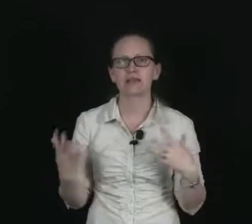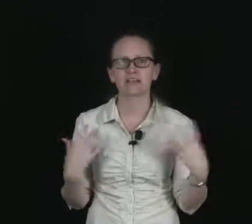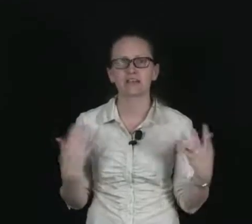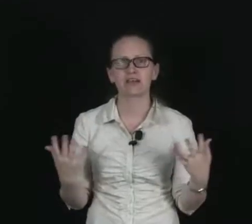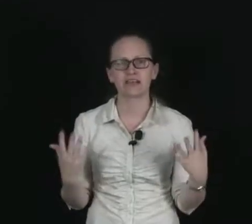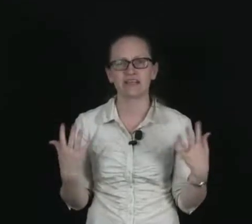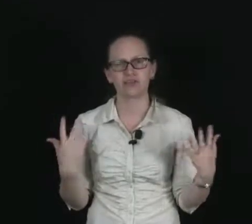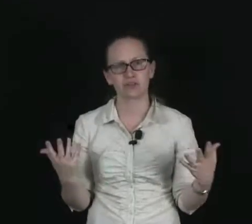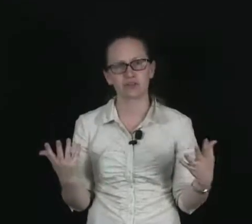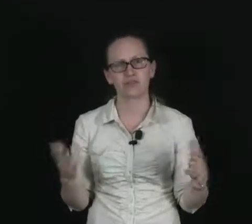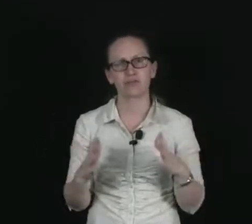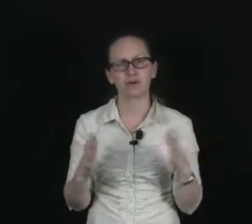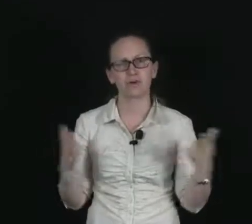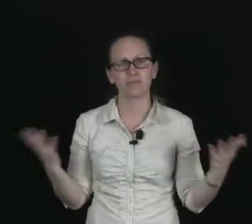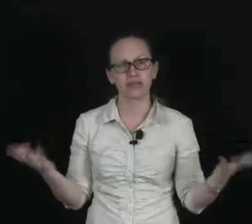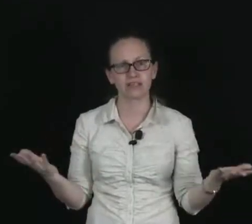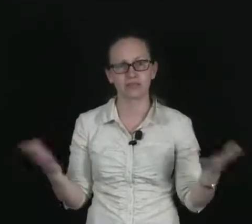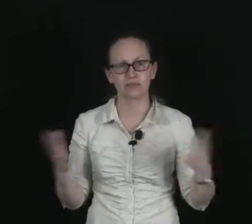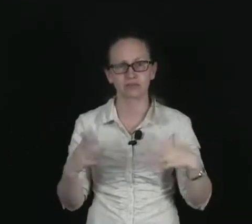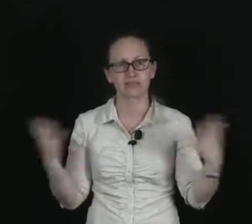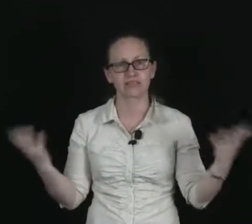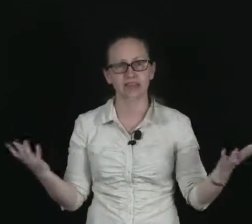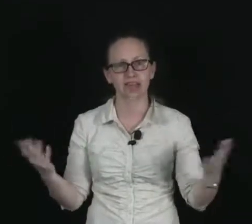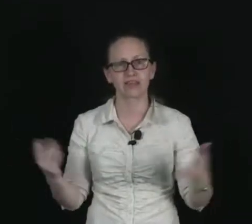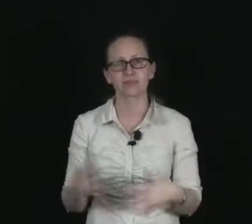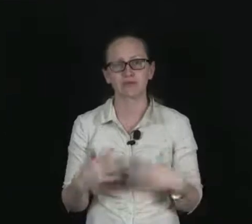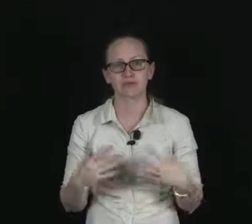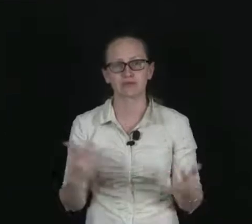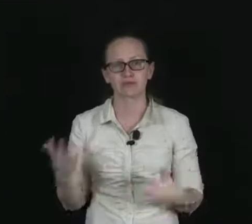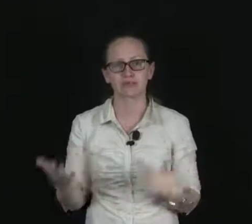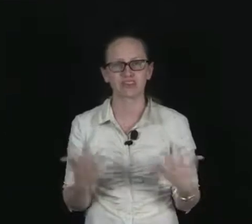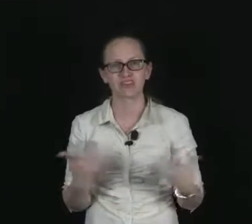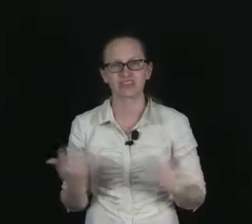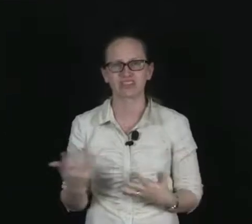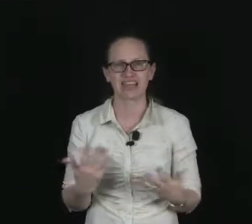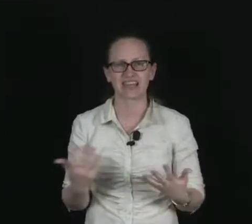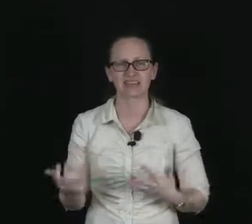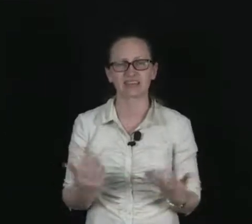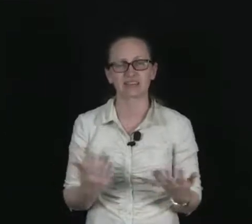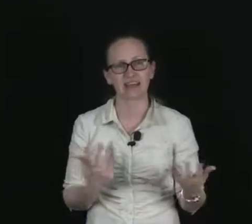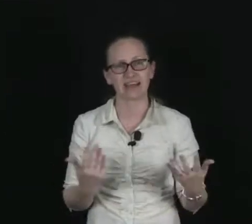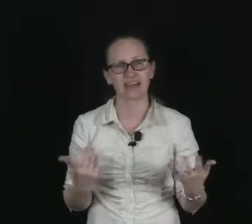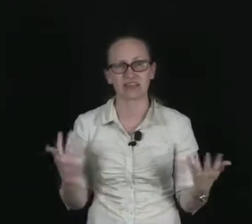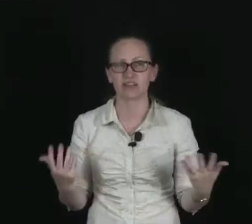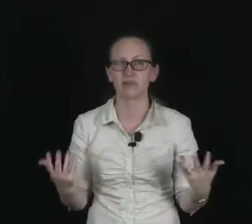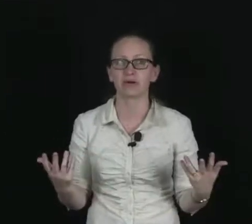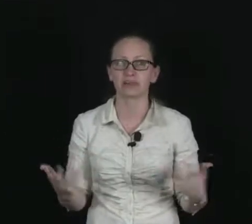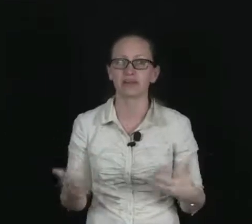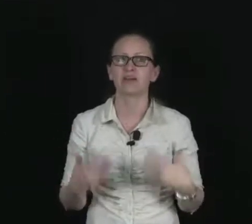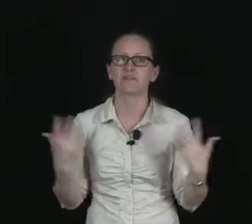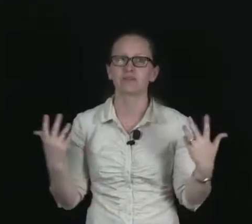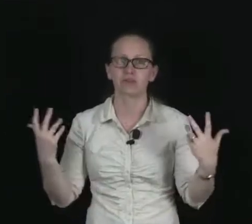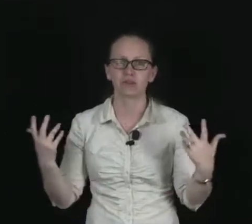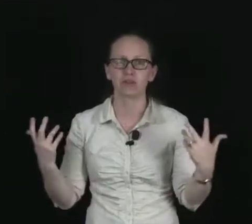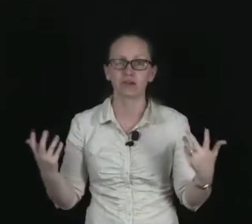makes it very suitable for medical scans, because it means it's not going to stay around in your body for too long.